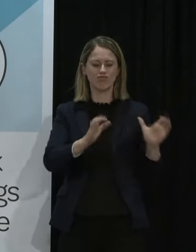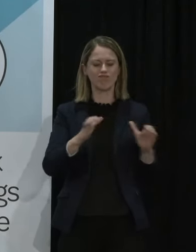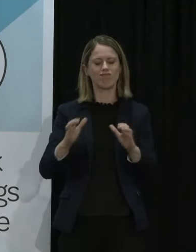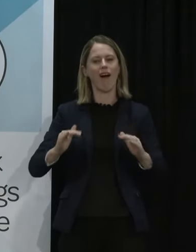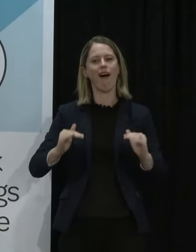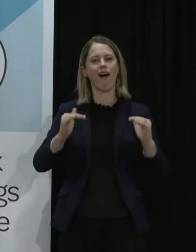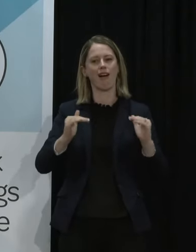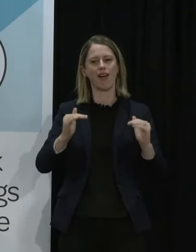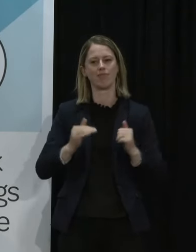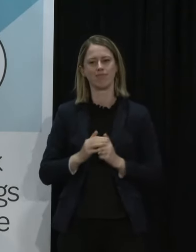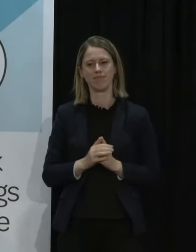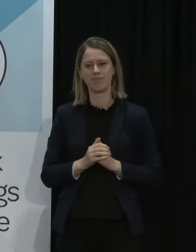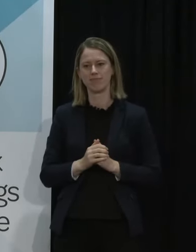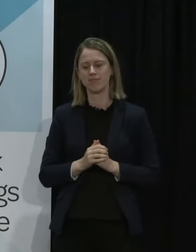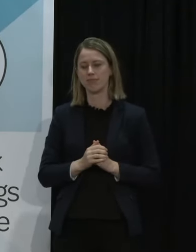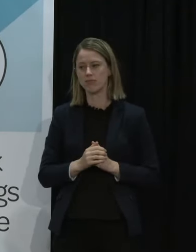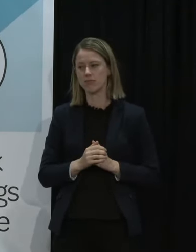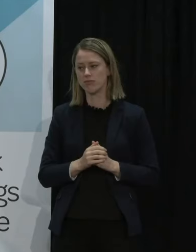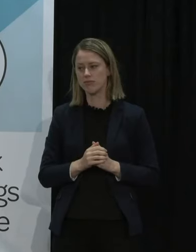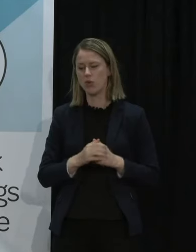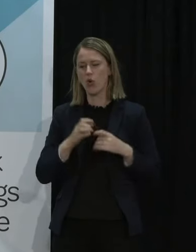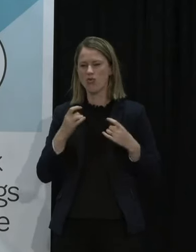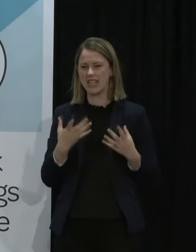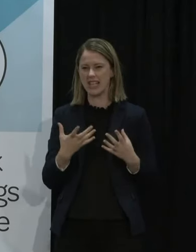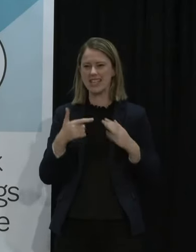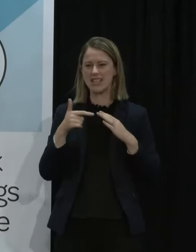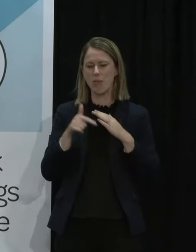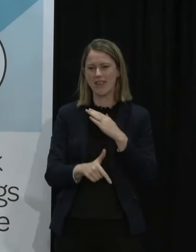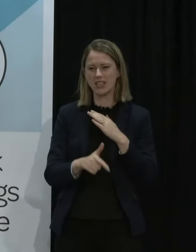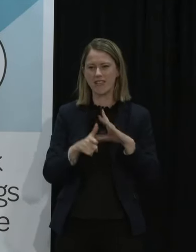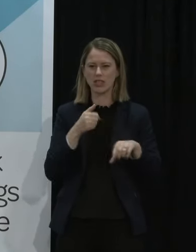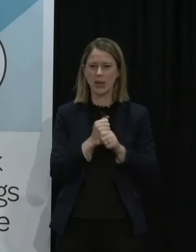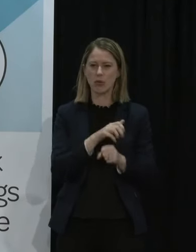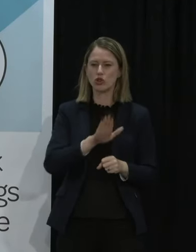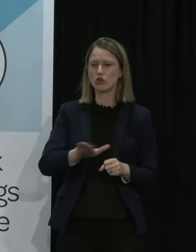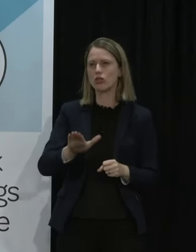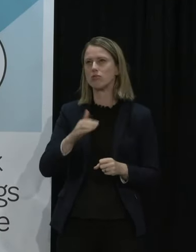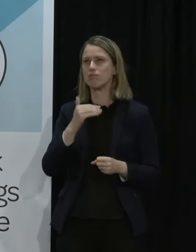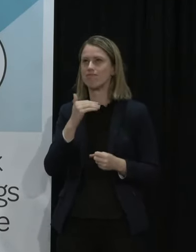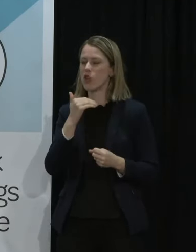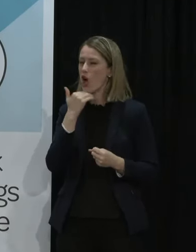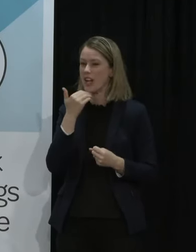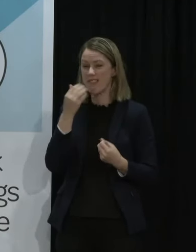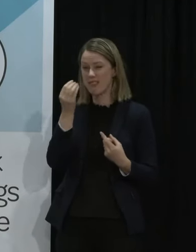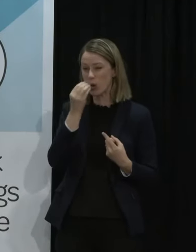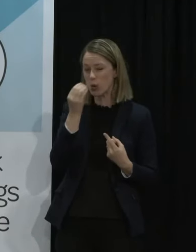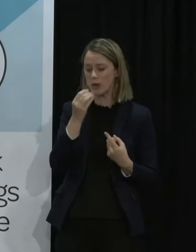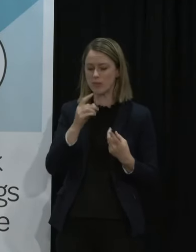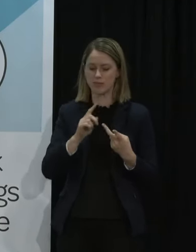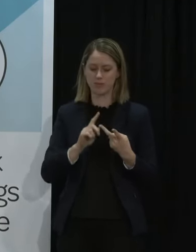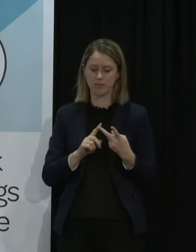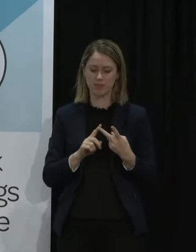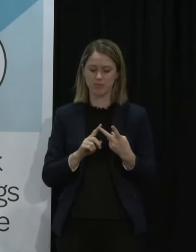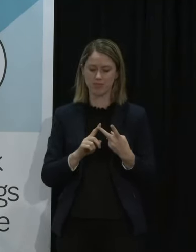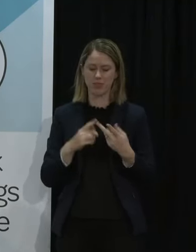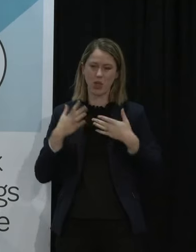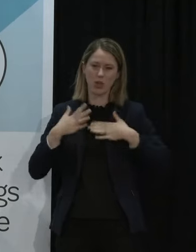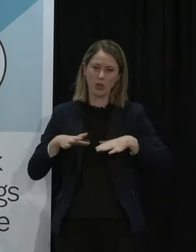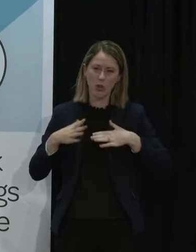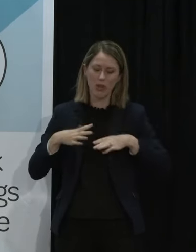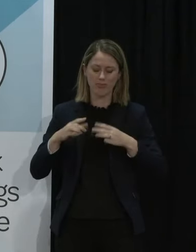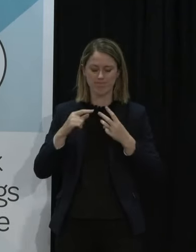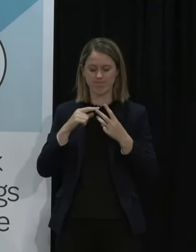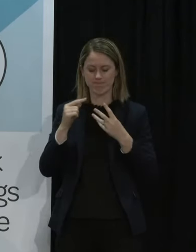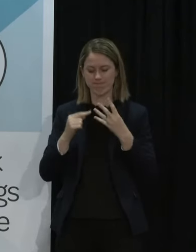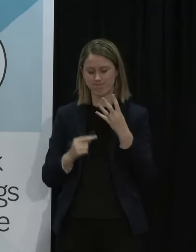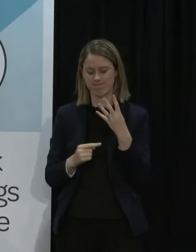of material deprivation so children not having enough food to eat clothing and so